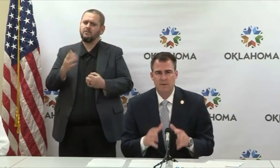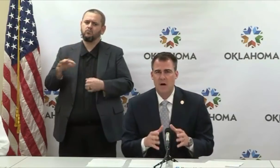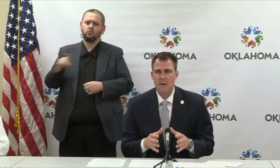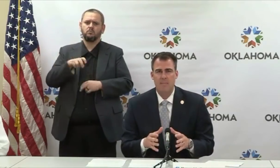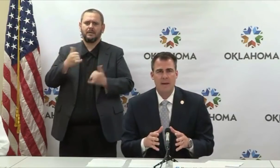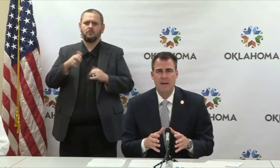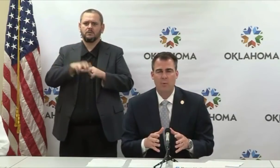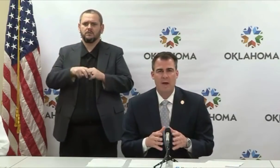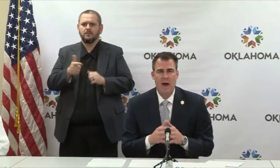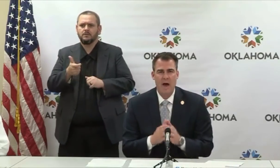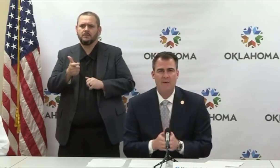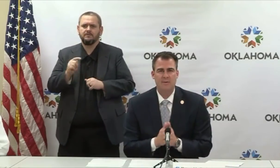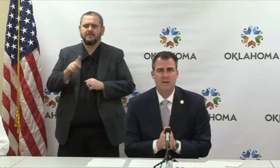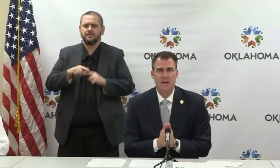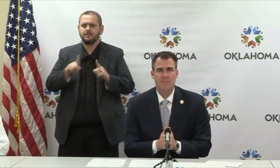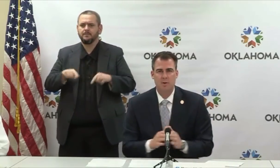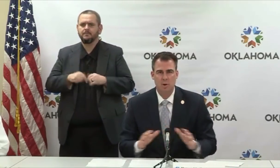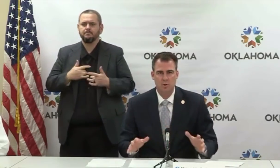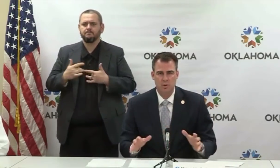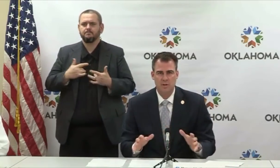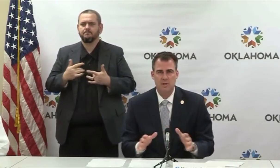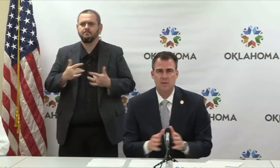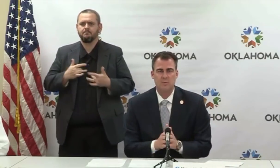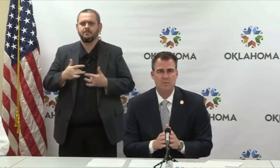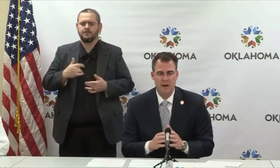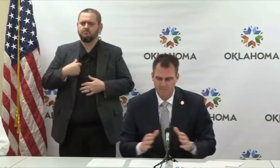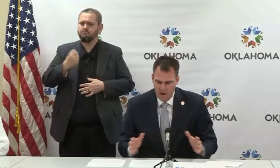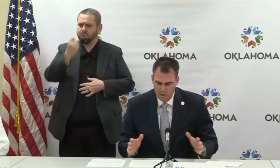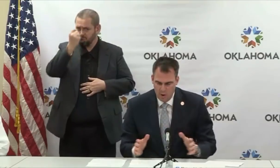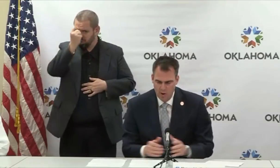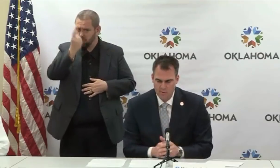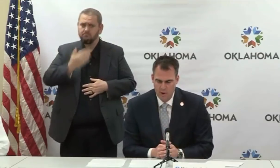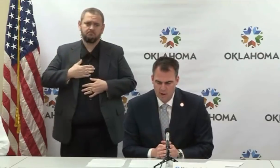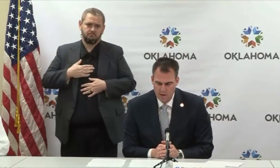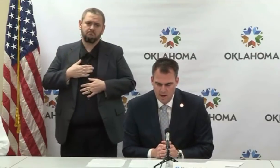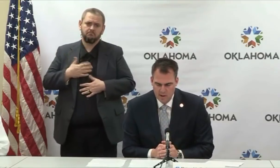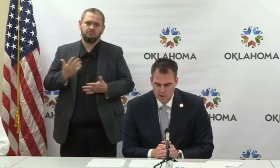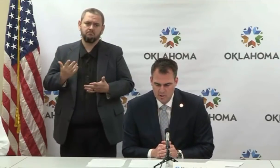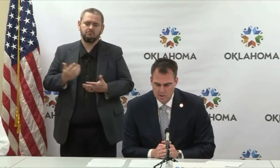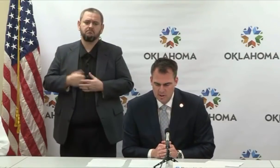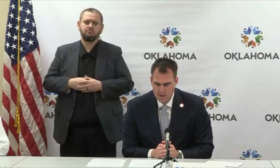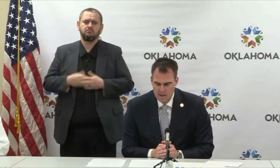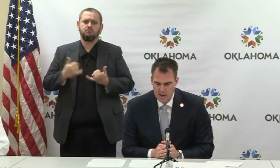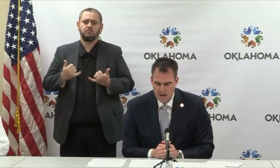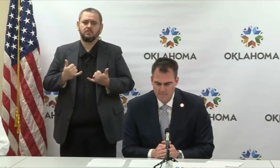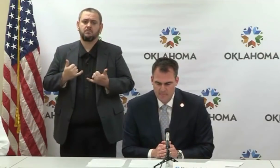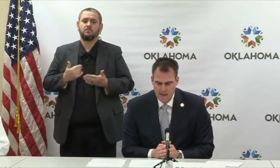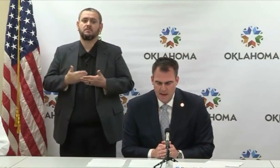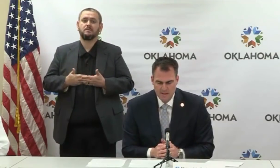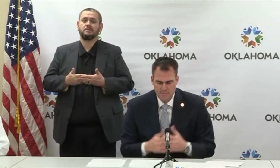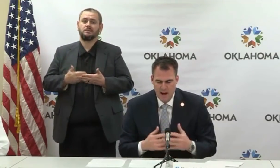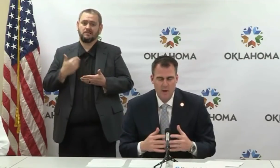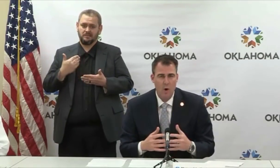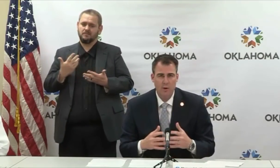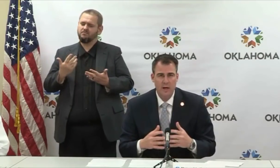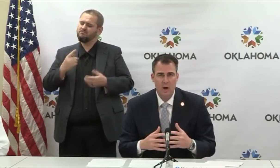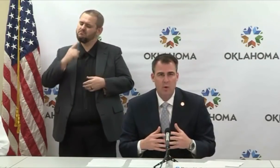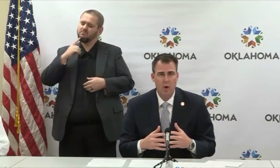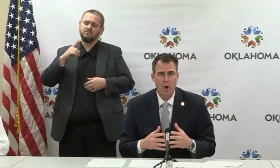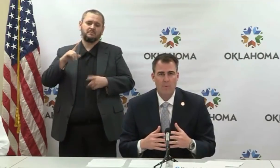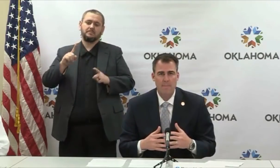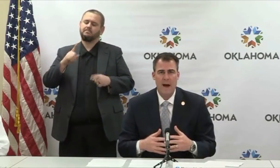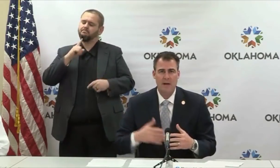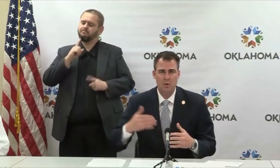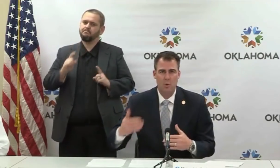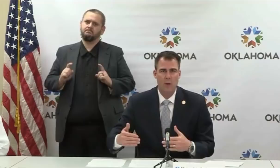But for the time being, we have to keep our social distancing. We've got to follow all of the recommendations. And it's my goal to get